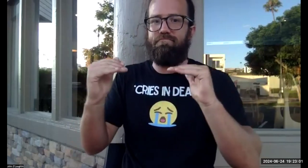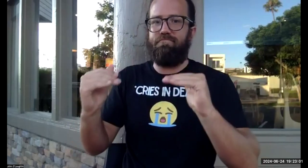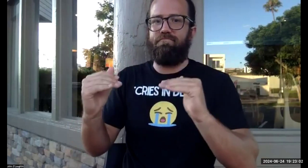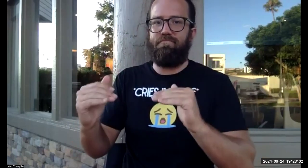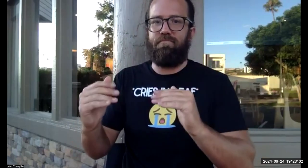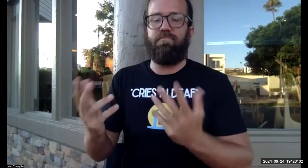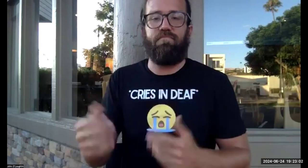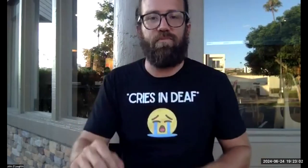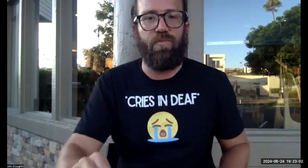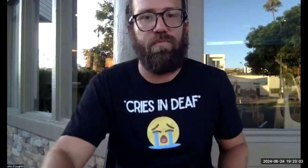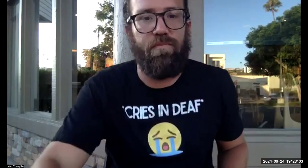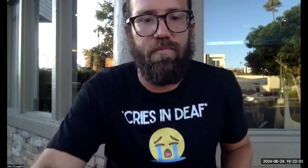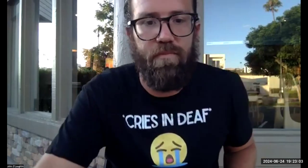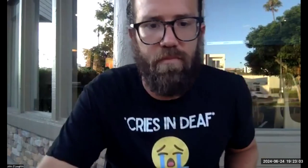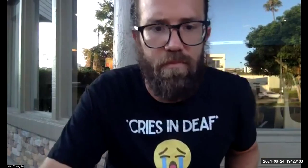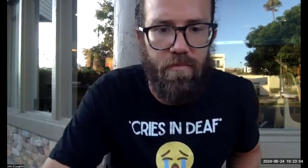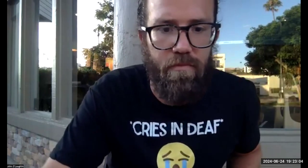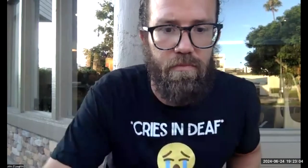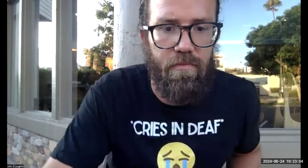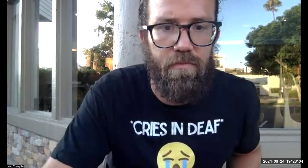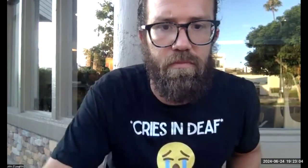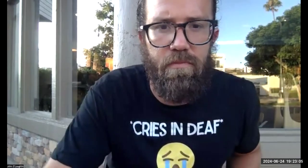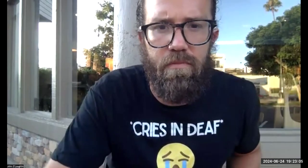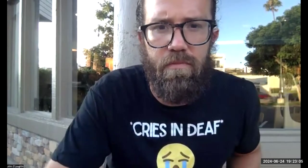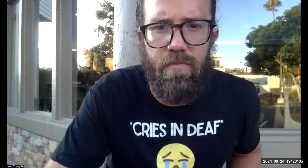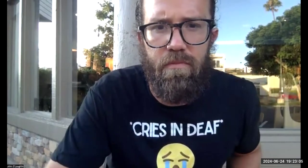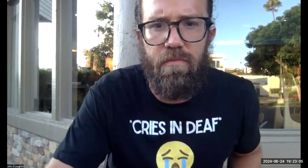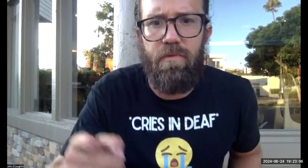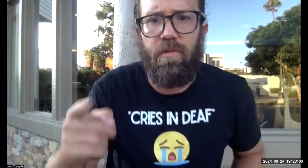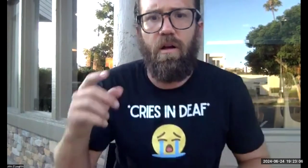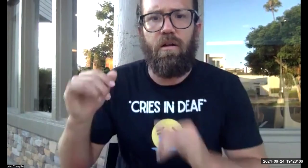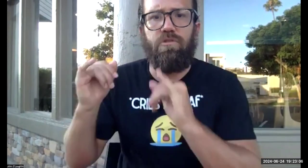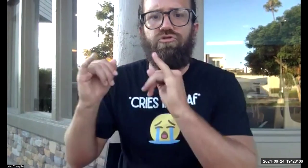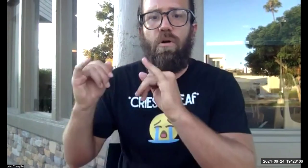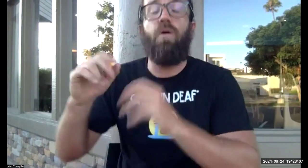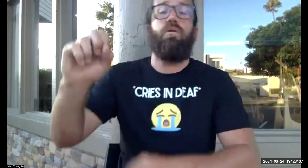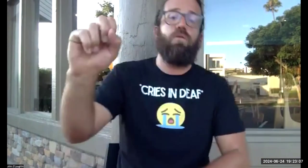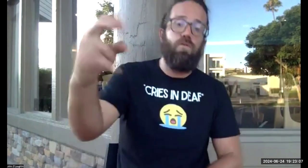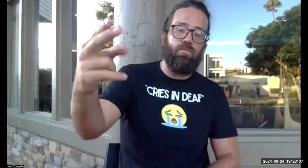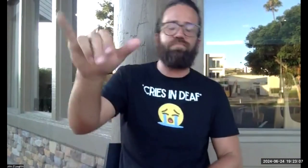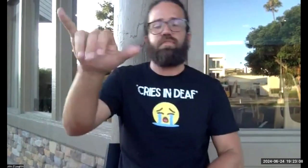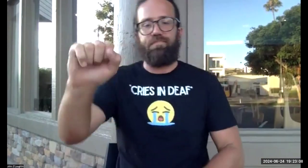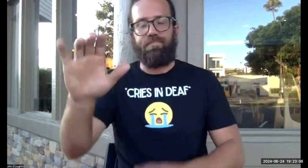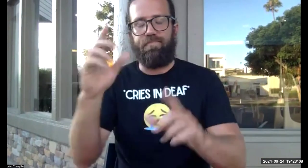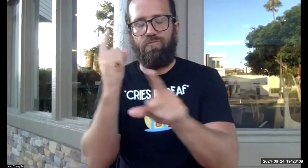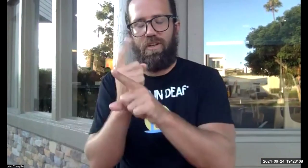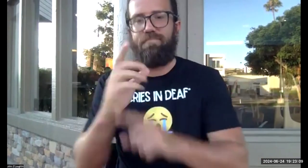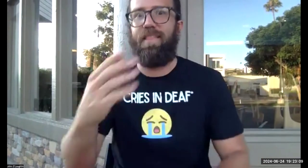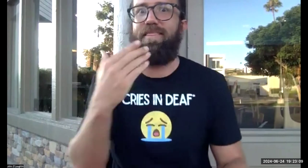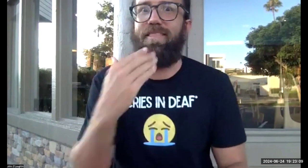You're going to, I'm going to be following my own timeline when it comes to grading. So keep that in mind. Somebody else says, are there instructions for